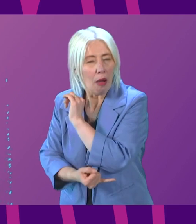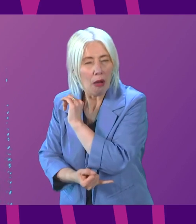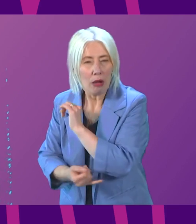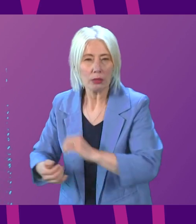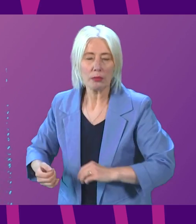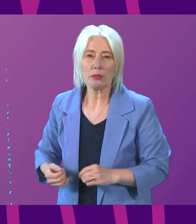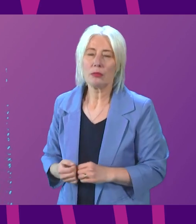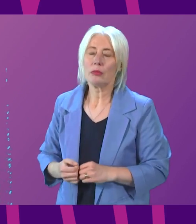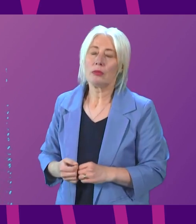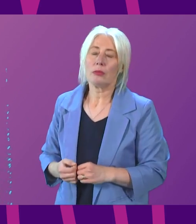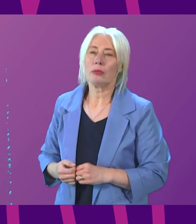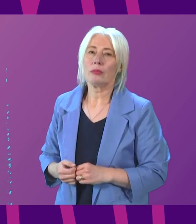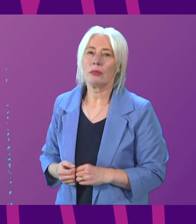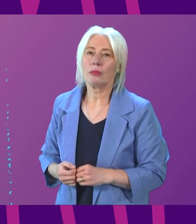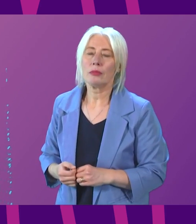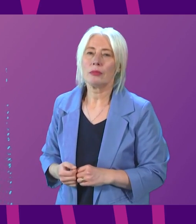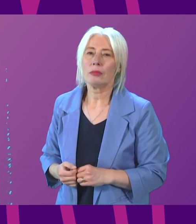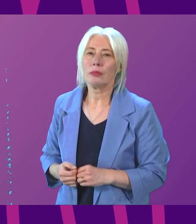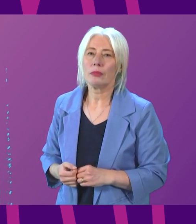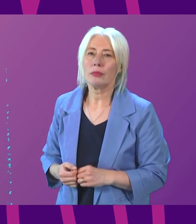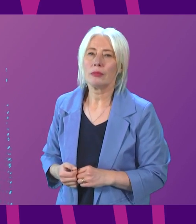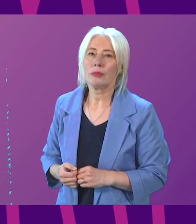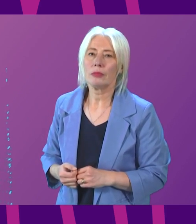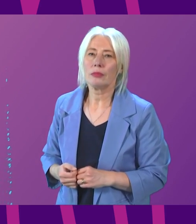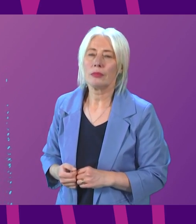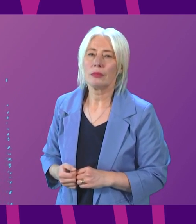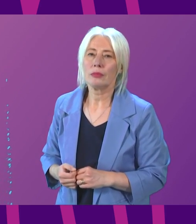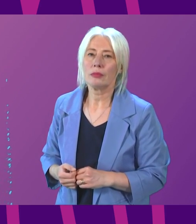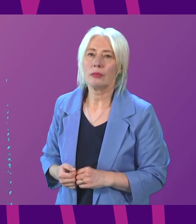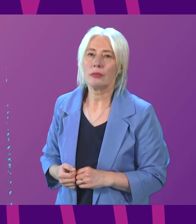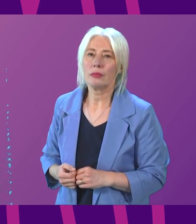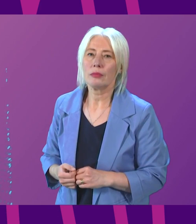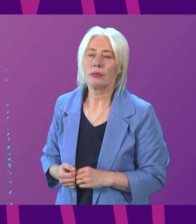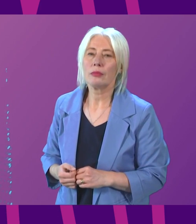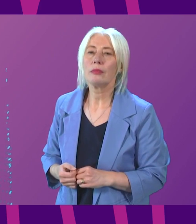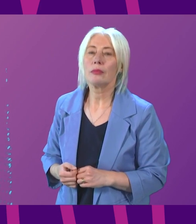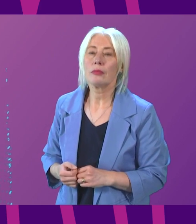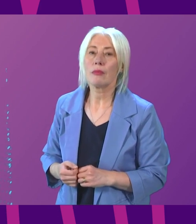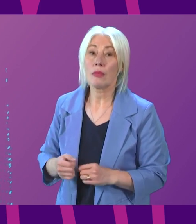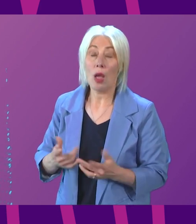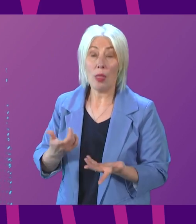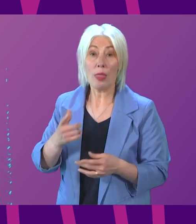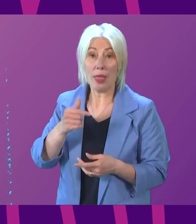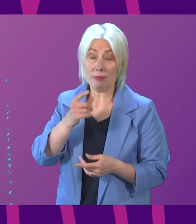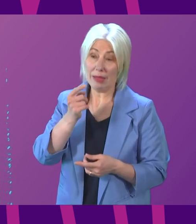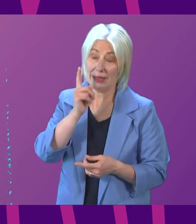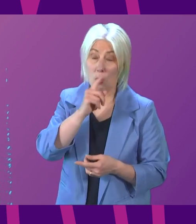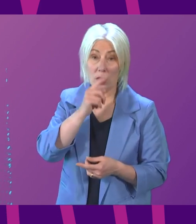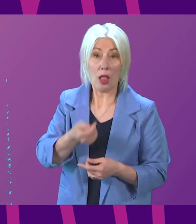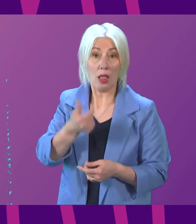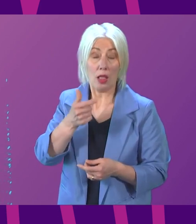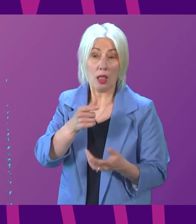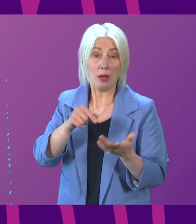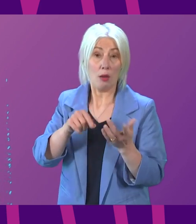the UK, not for the first time. Liam Kerr. Thank you. The energy profits levy will also encourage